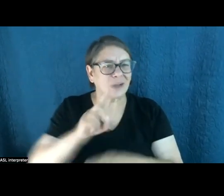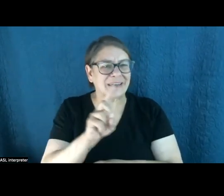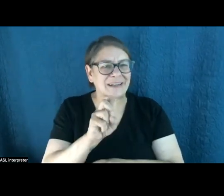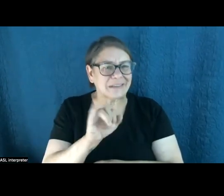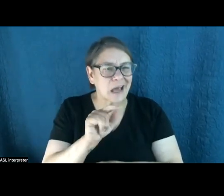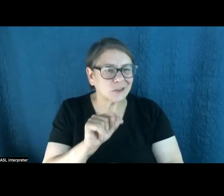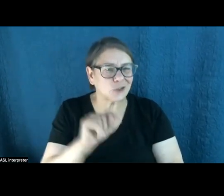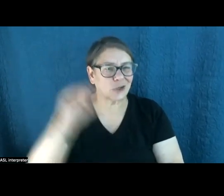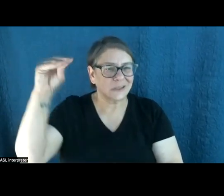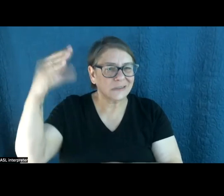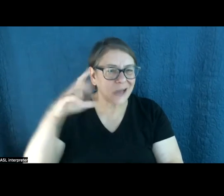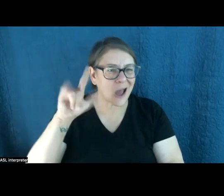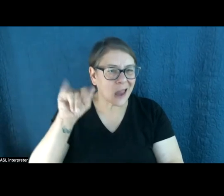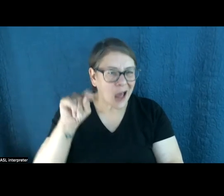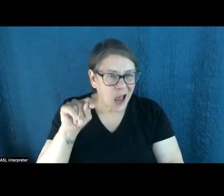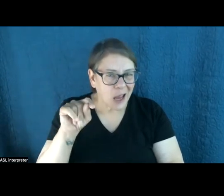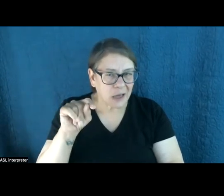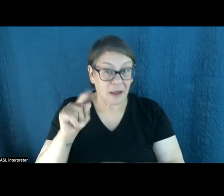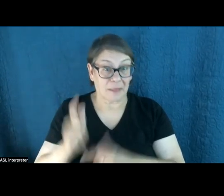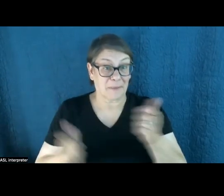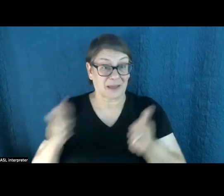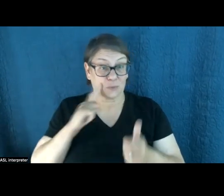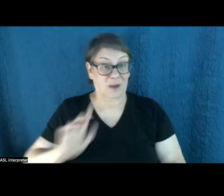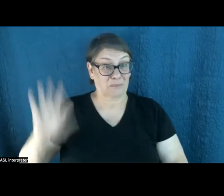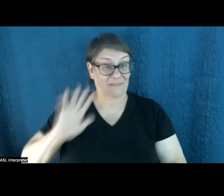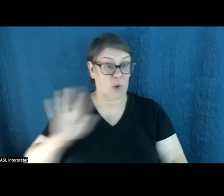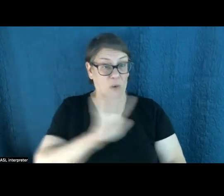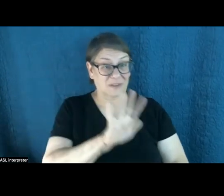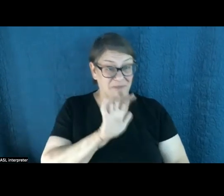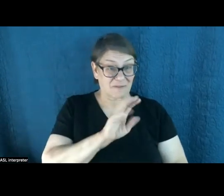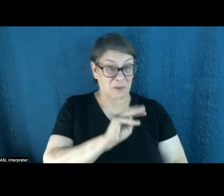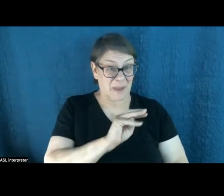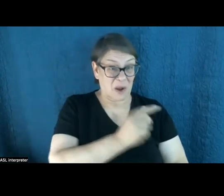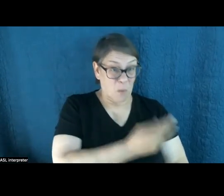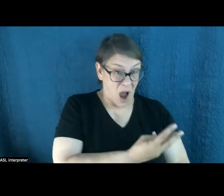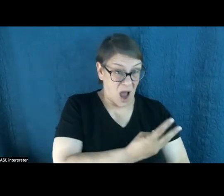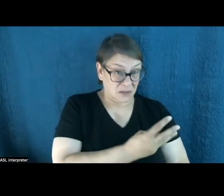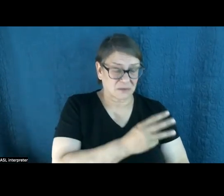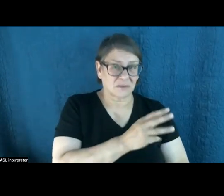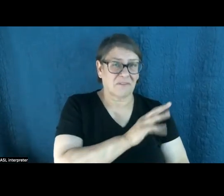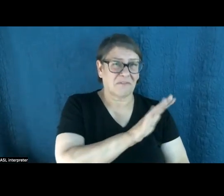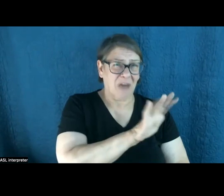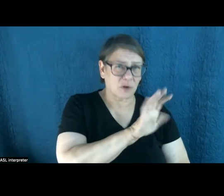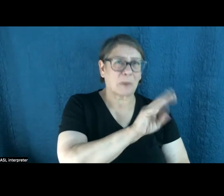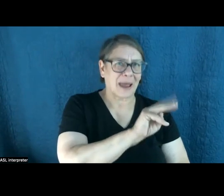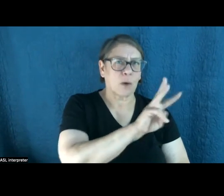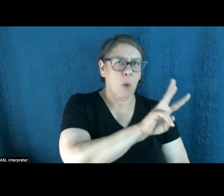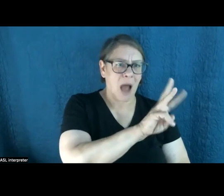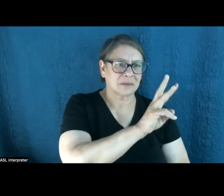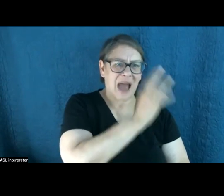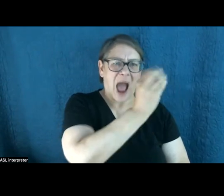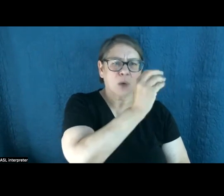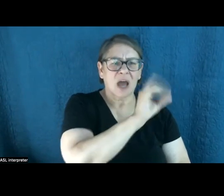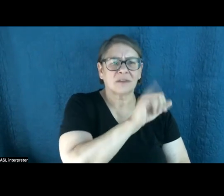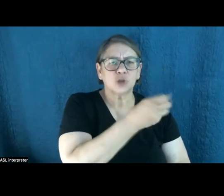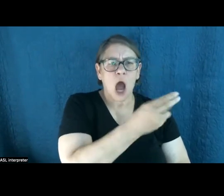biggest solar farm in the country at the time was 550 megawatts, which is huge and 3800 acres and right outside of Joshua Tree